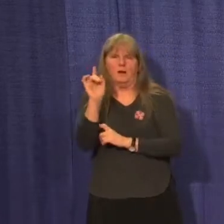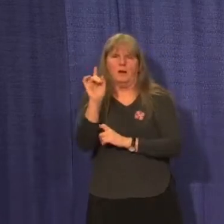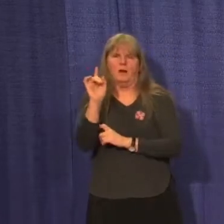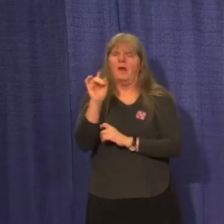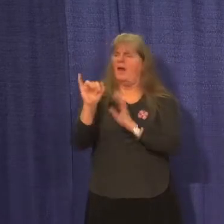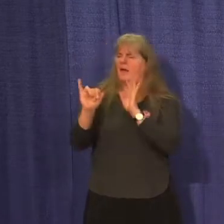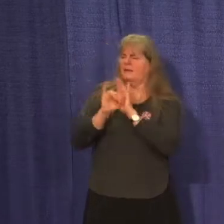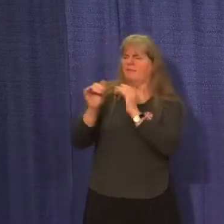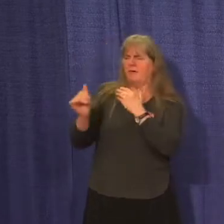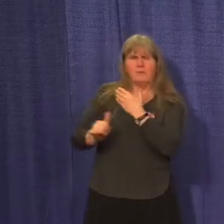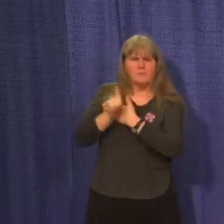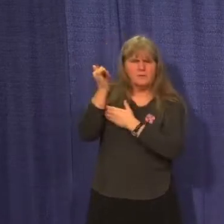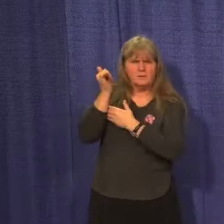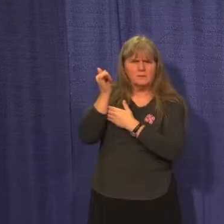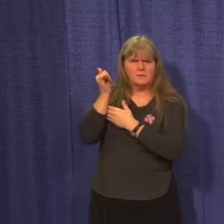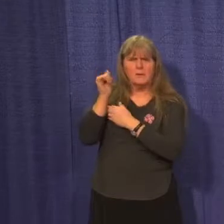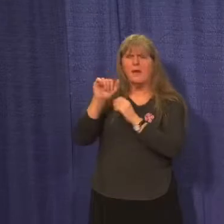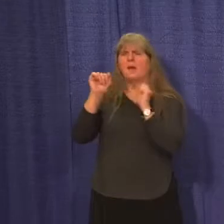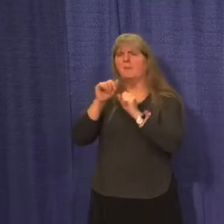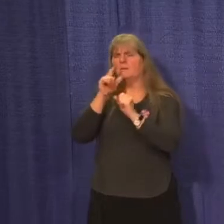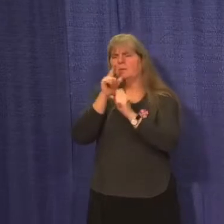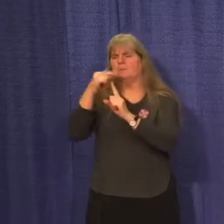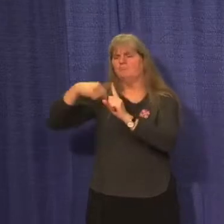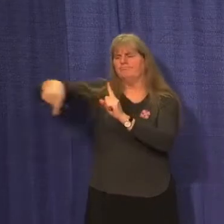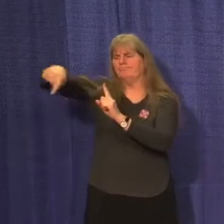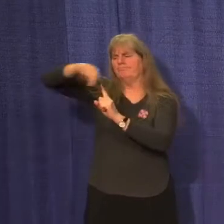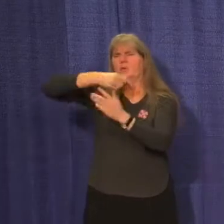what the circle of possible contacts is